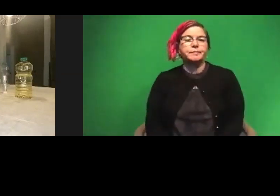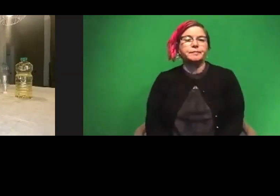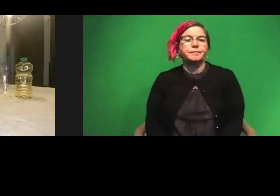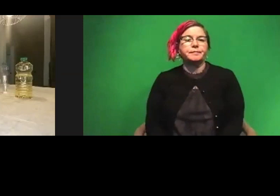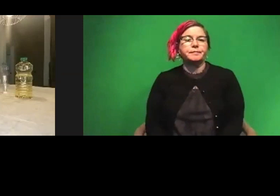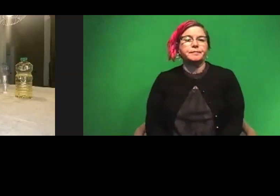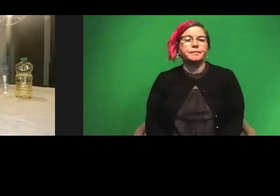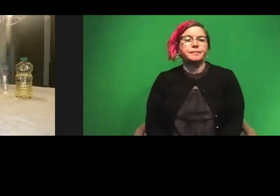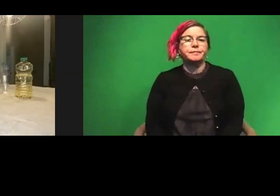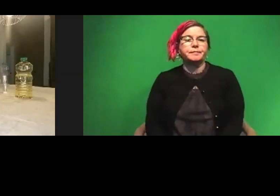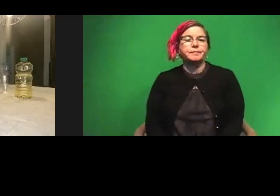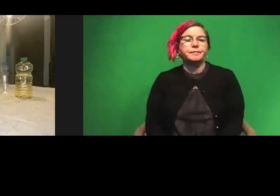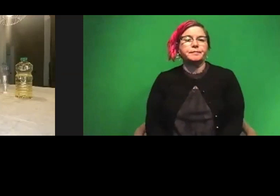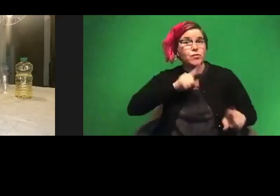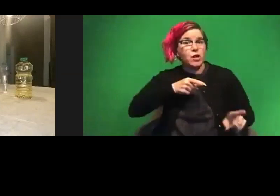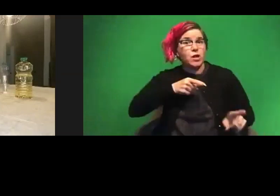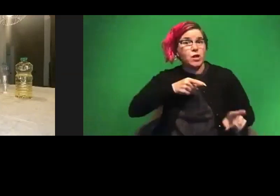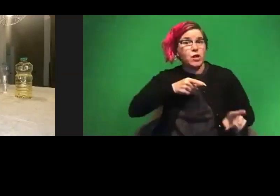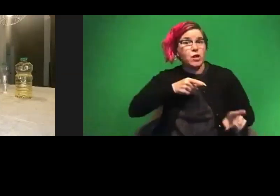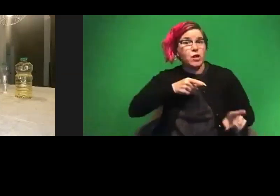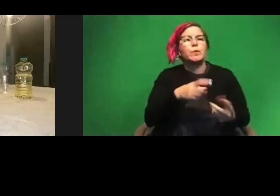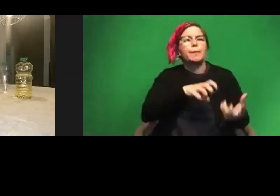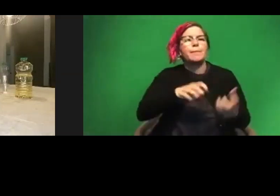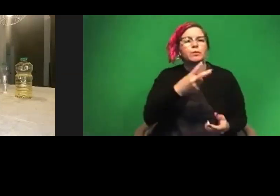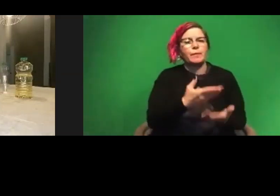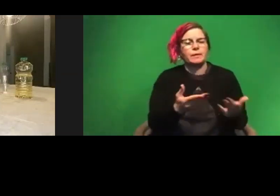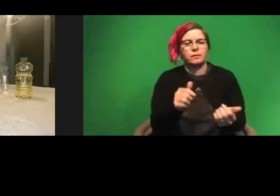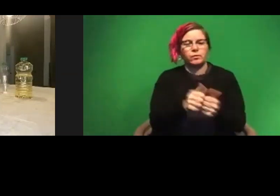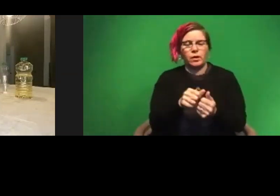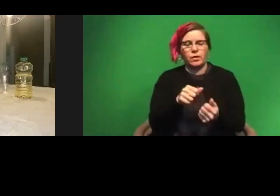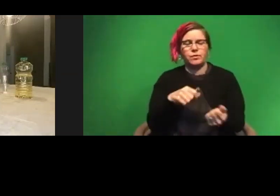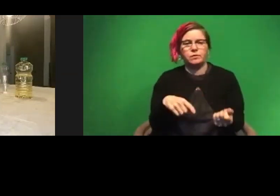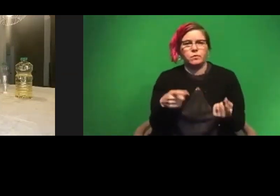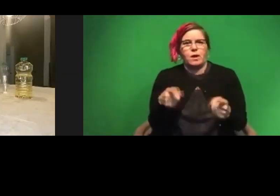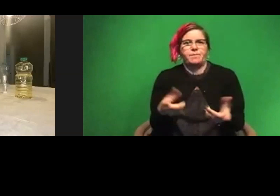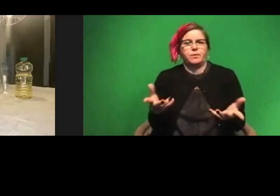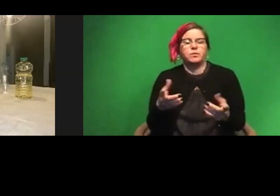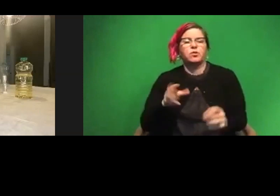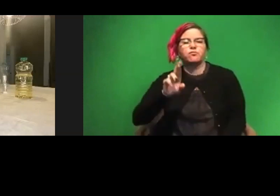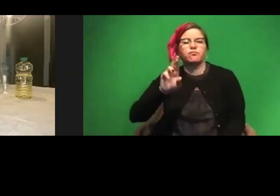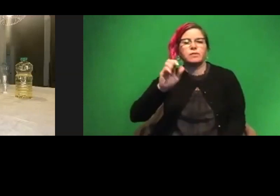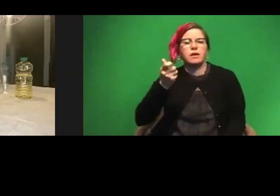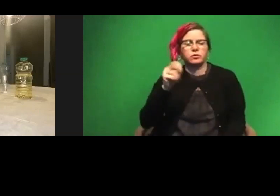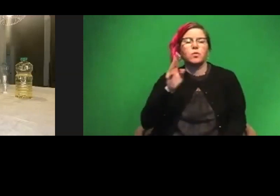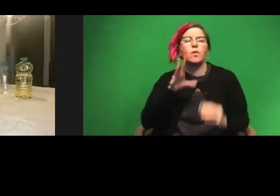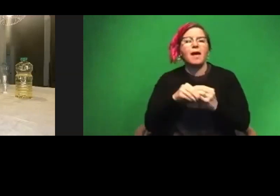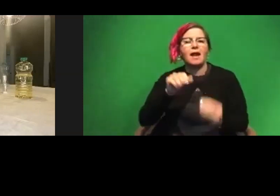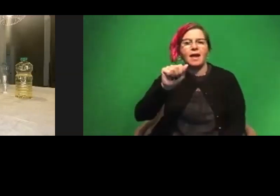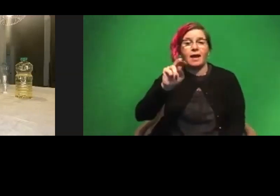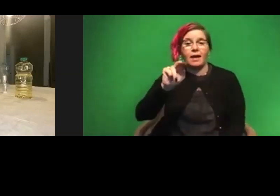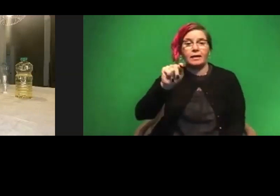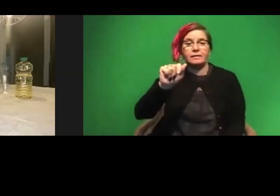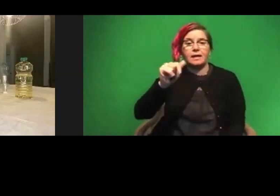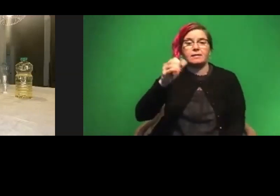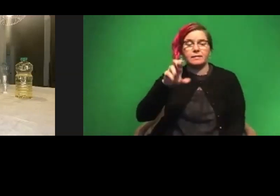what occurs when you mix two things together. For this particular thing, we're going to add antacids to the water. And any, if